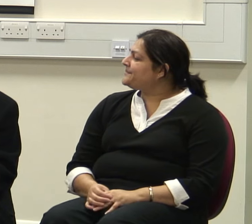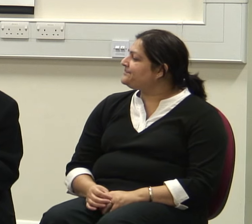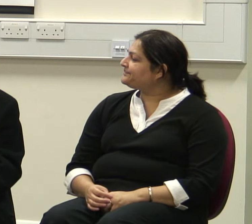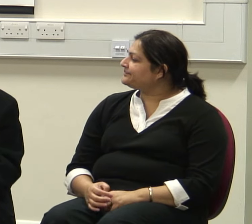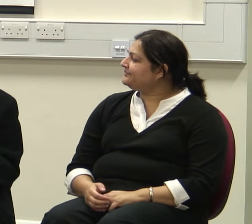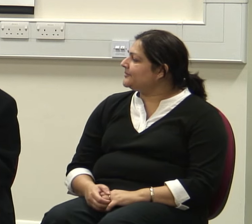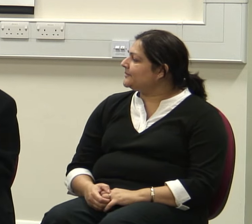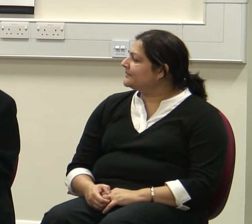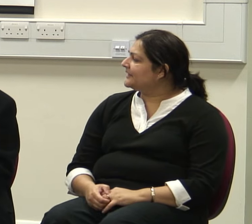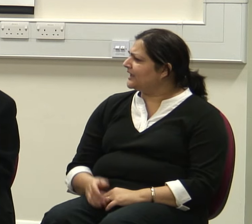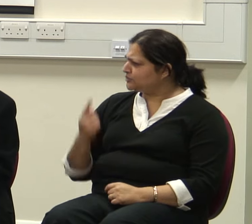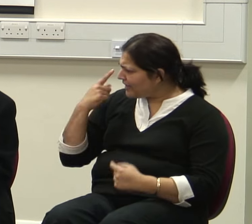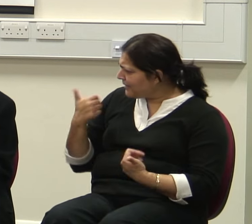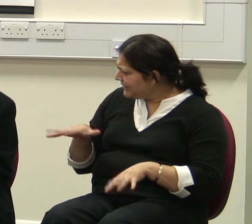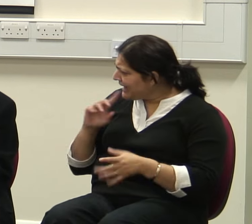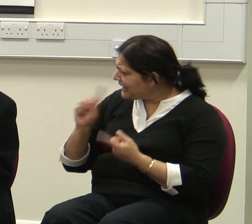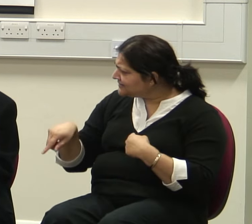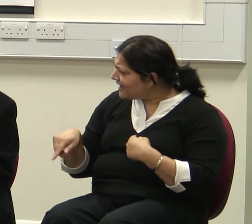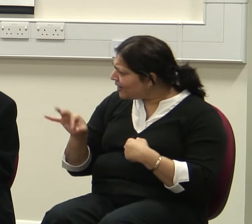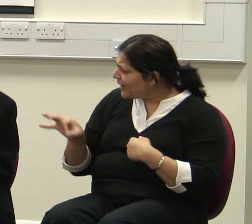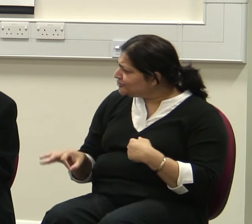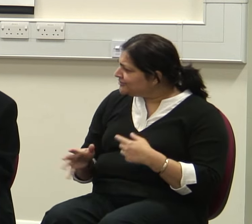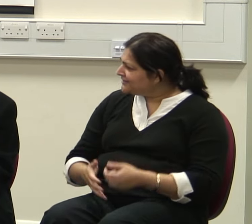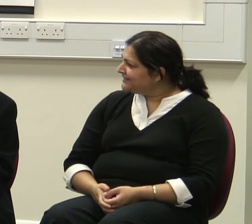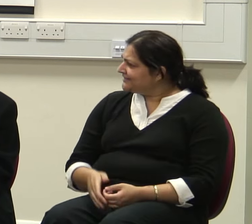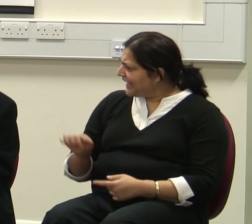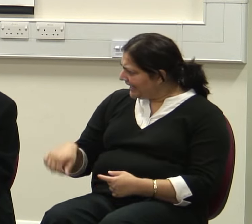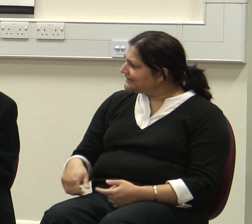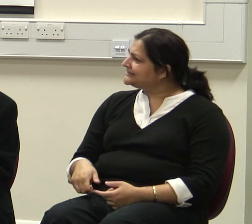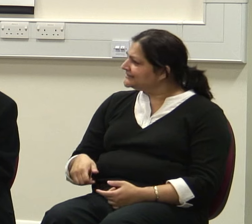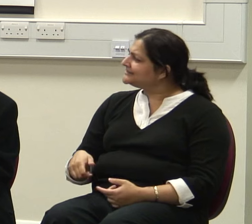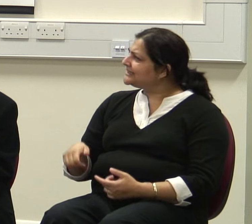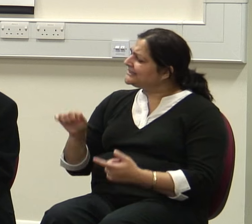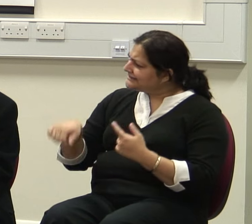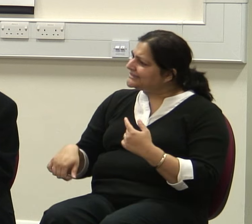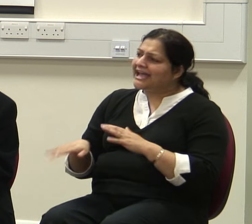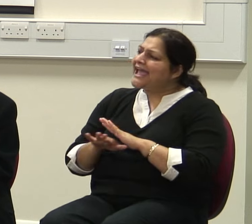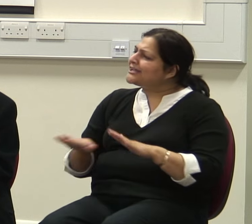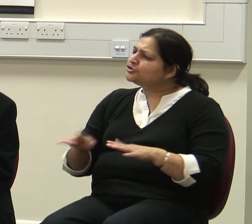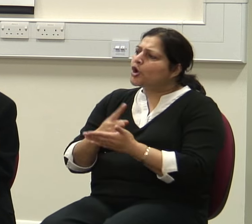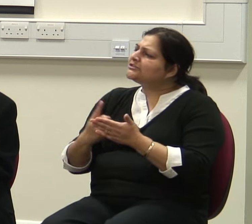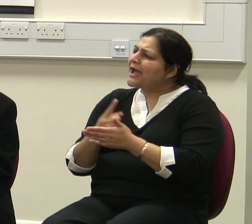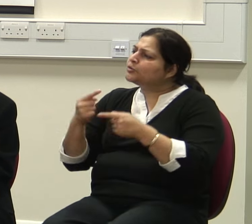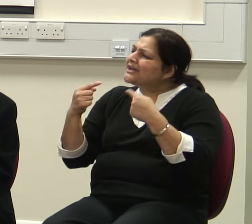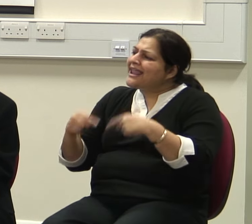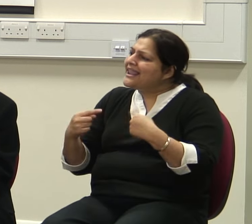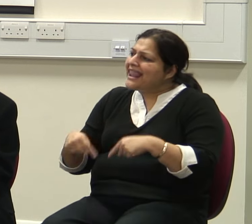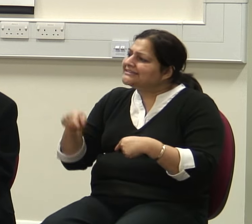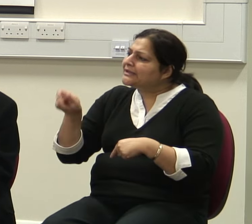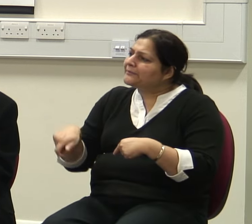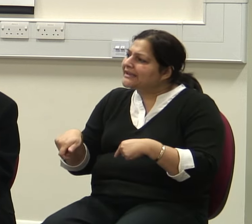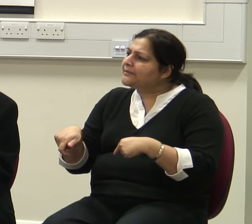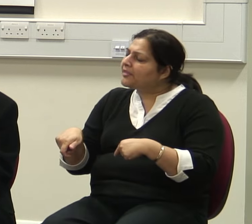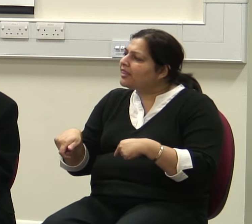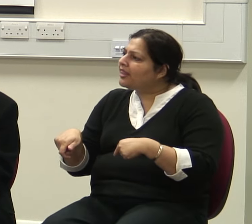So I think I have answered your question. Yes. It is not a question of letting people suicidally answer that.